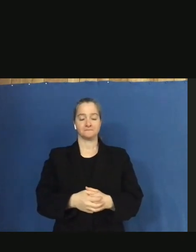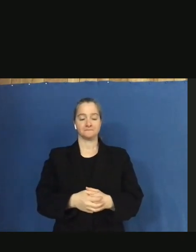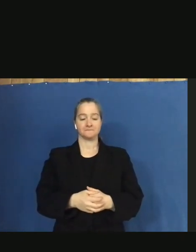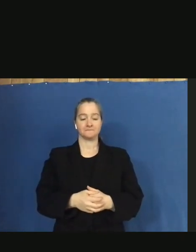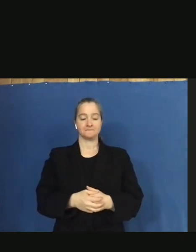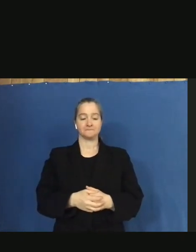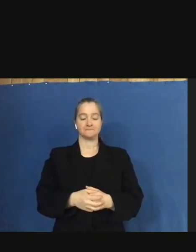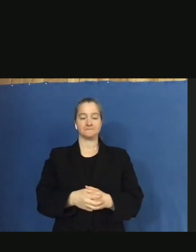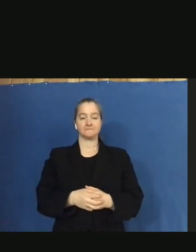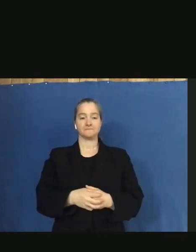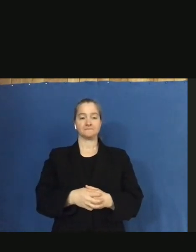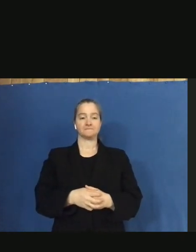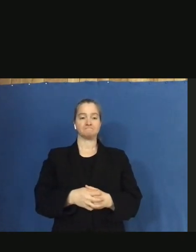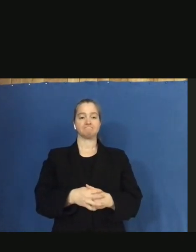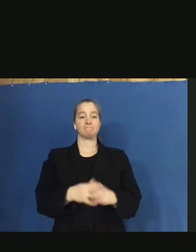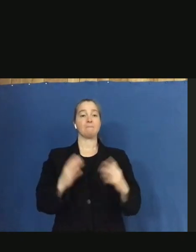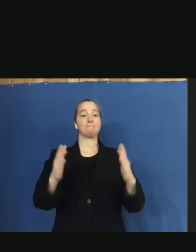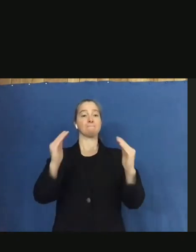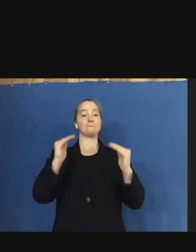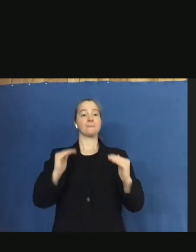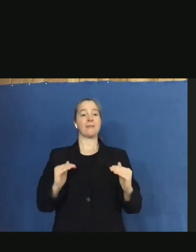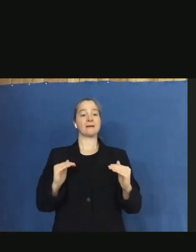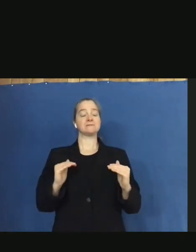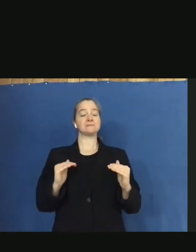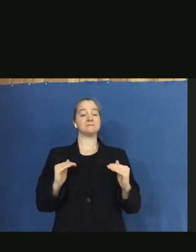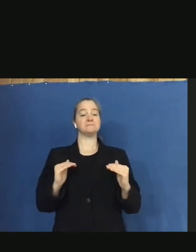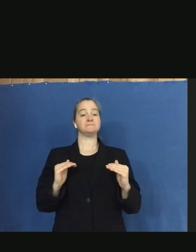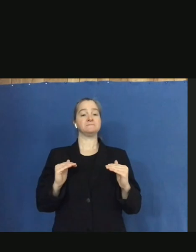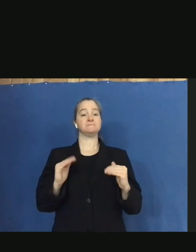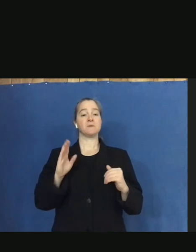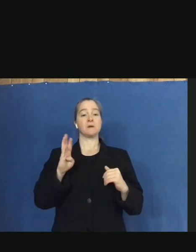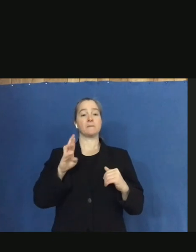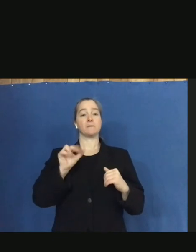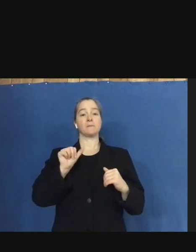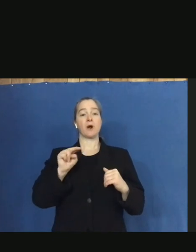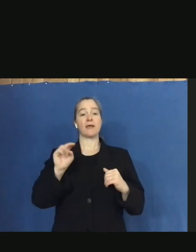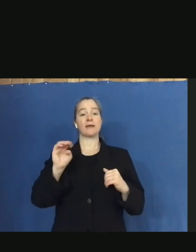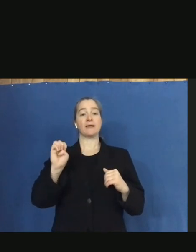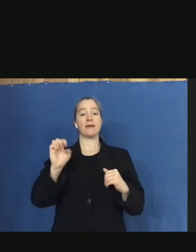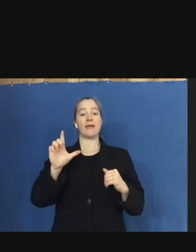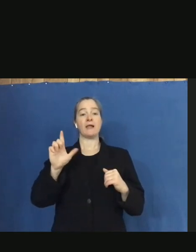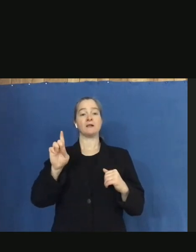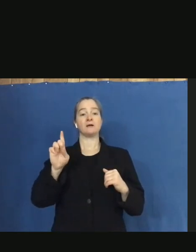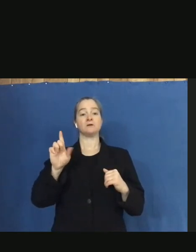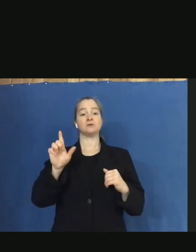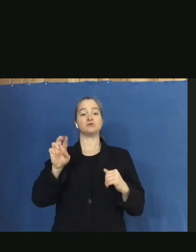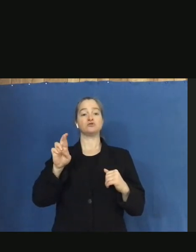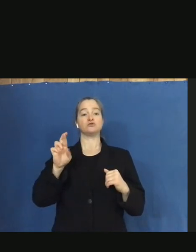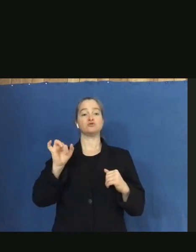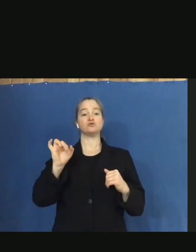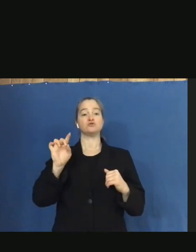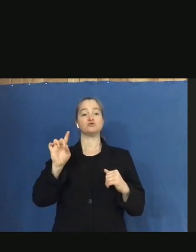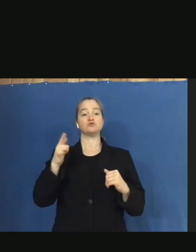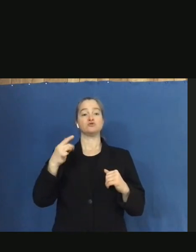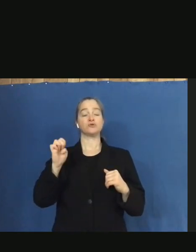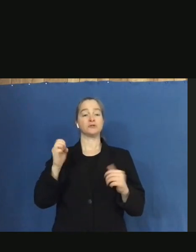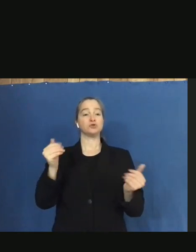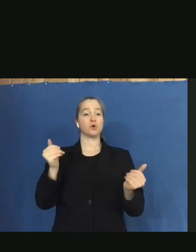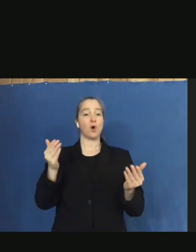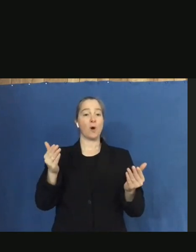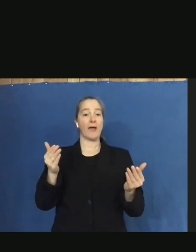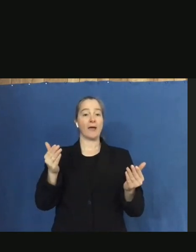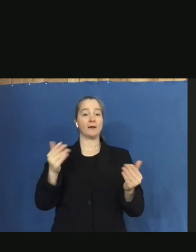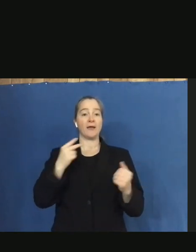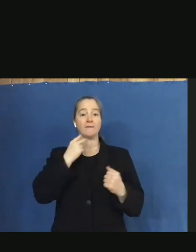Thank you. Next, we have Ryan Eldridge from CBS 21. Ryan, you can go ahead and unmute and